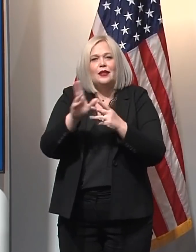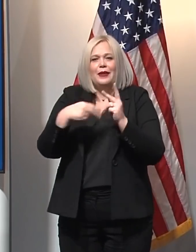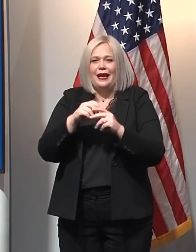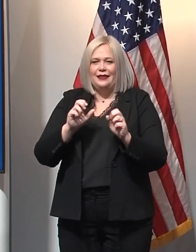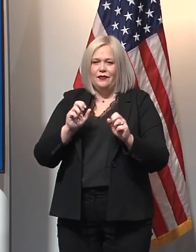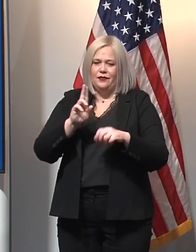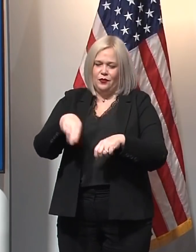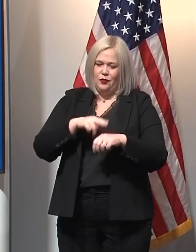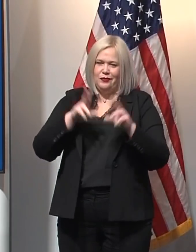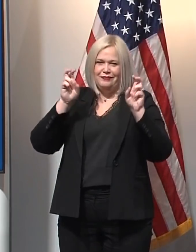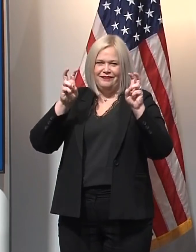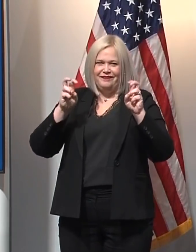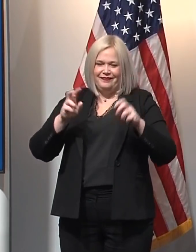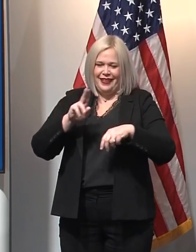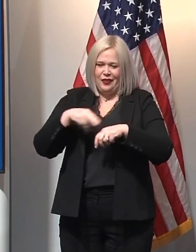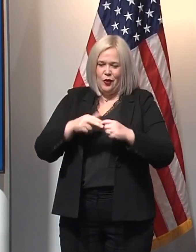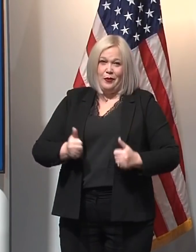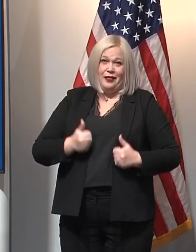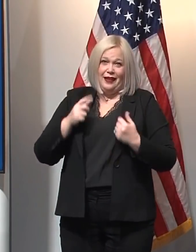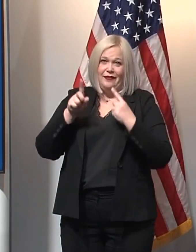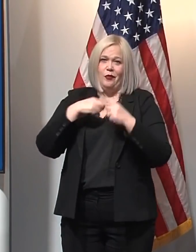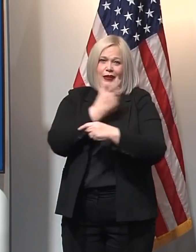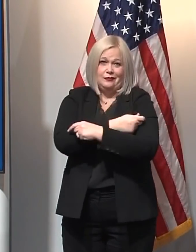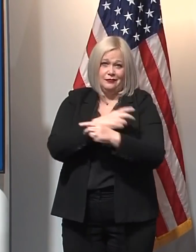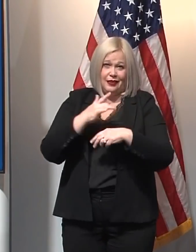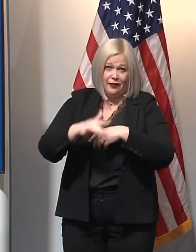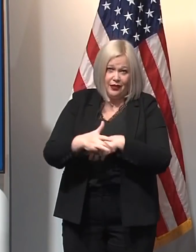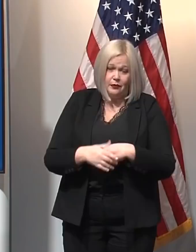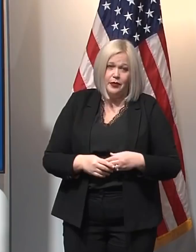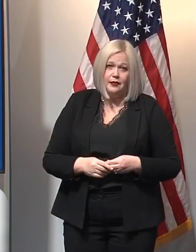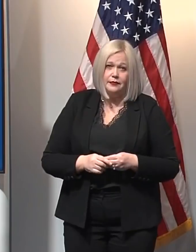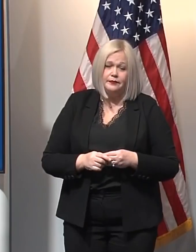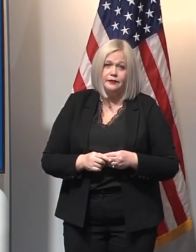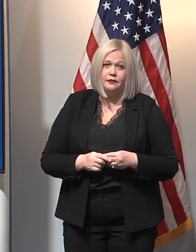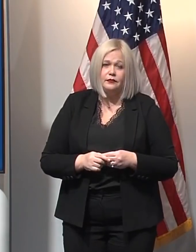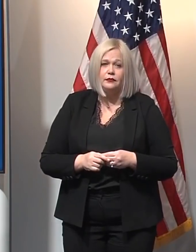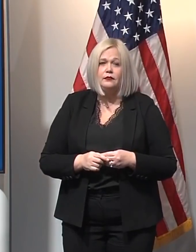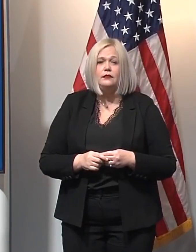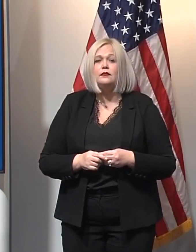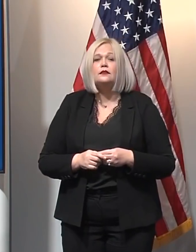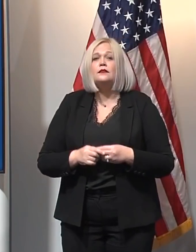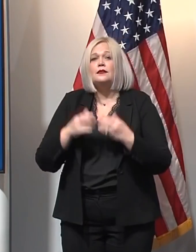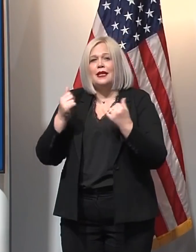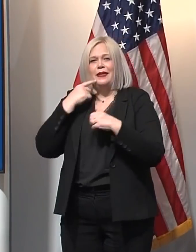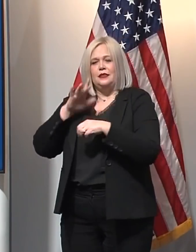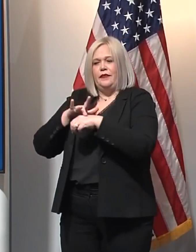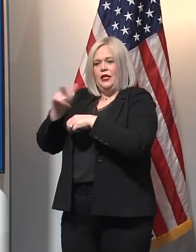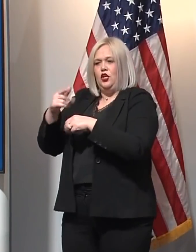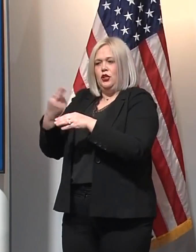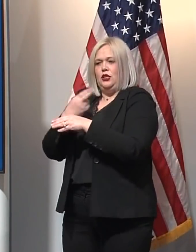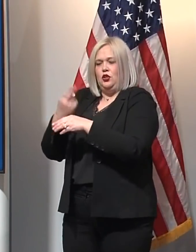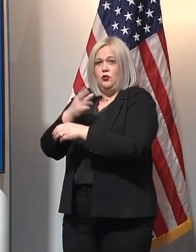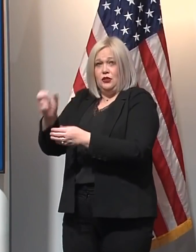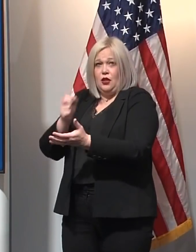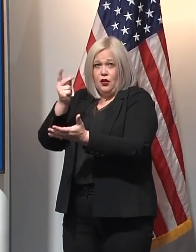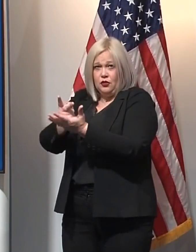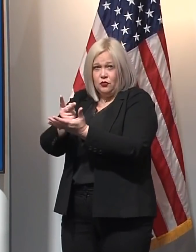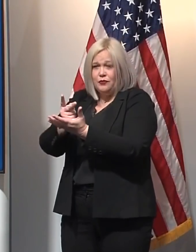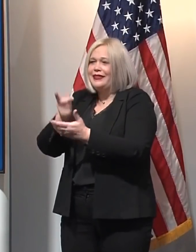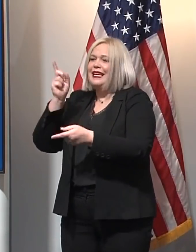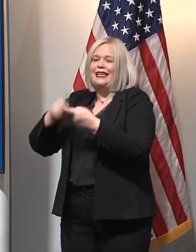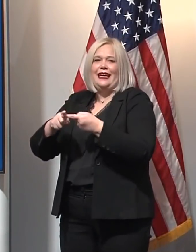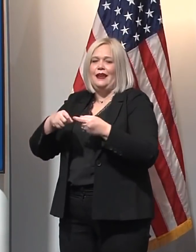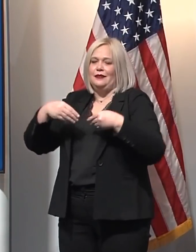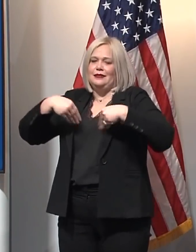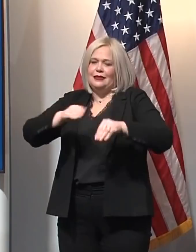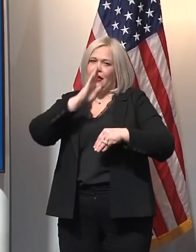as as quickly as that ramps up. Now, because of their early use authorization, they are precluded from selling directly